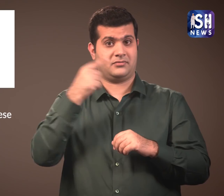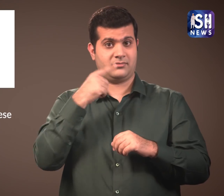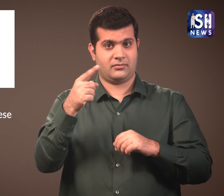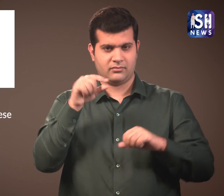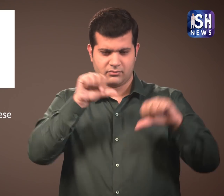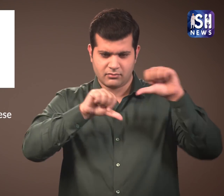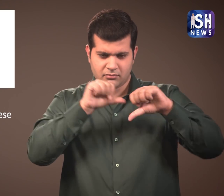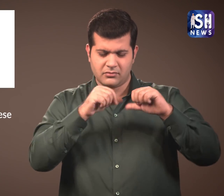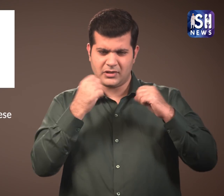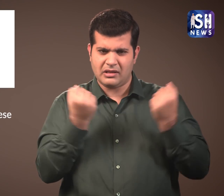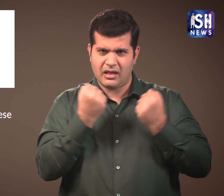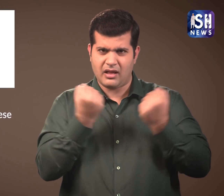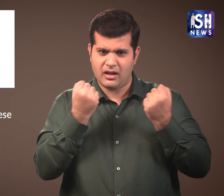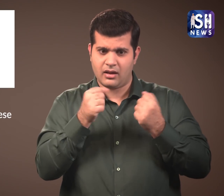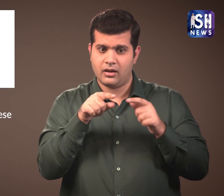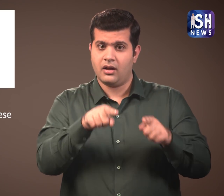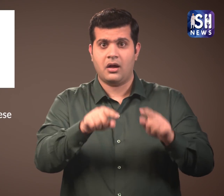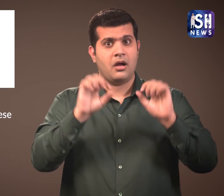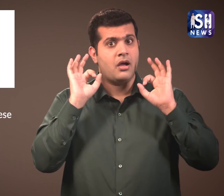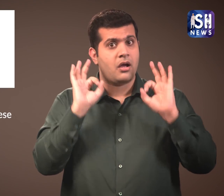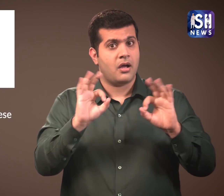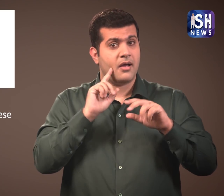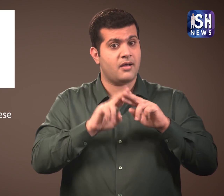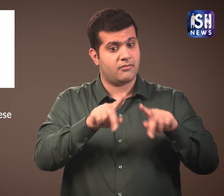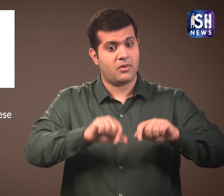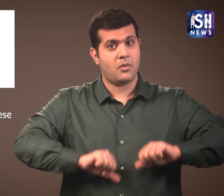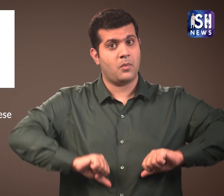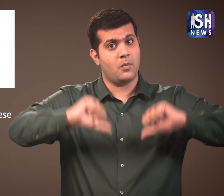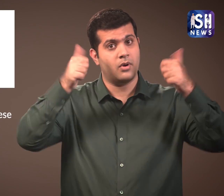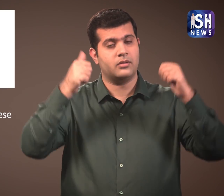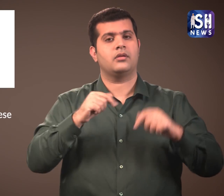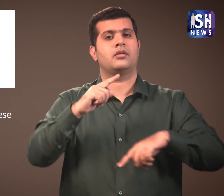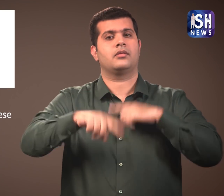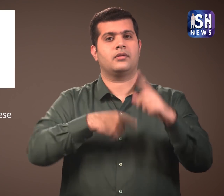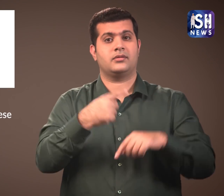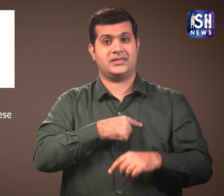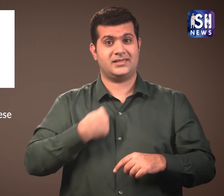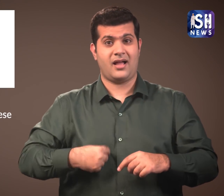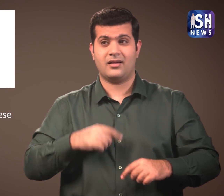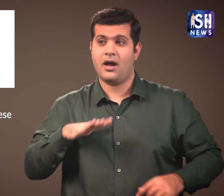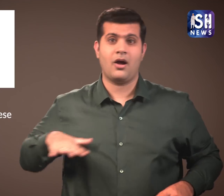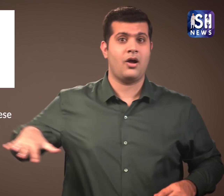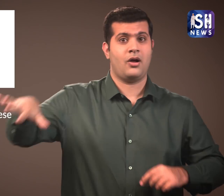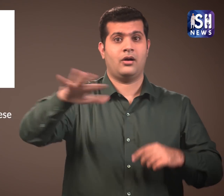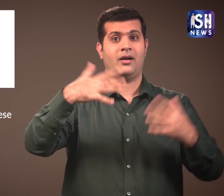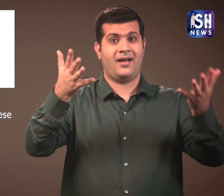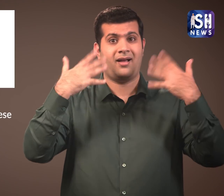If the scientists are successful in their trials, then it will solve China's air pollution problem.